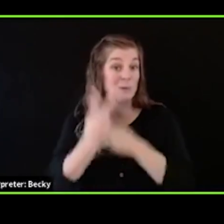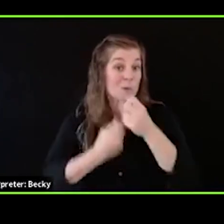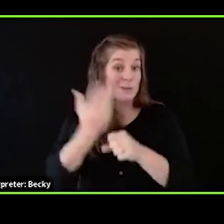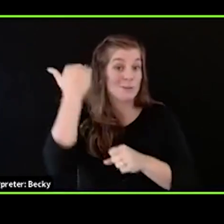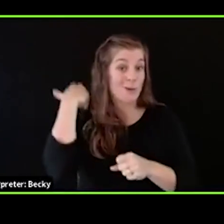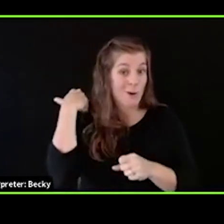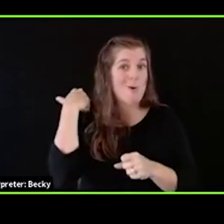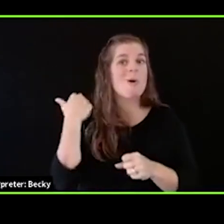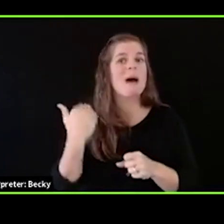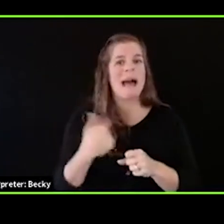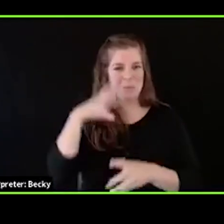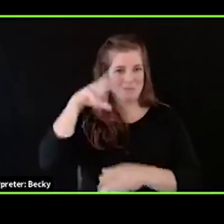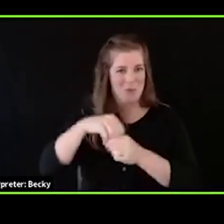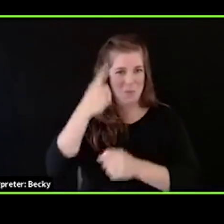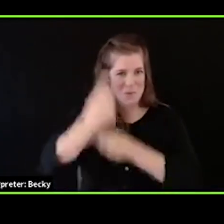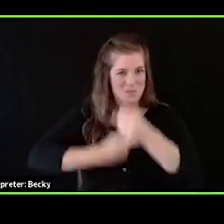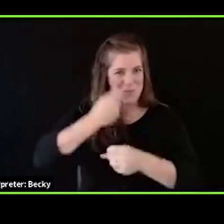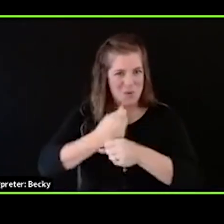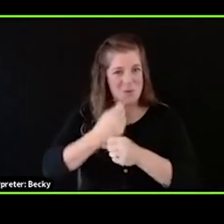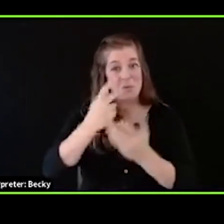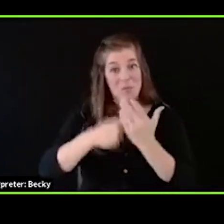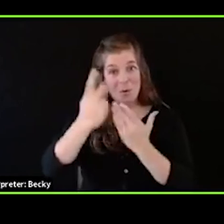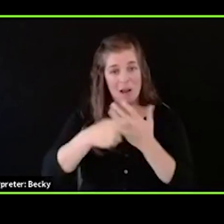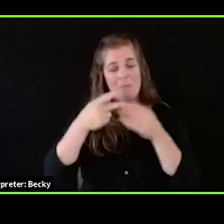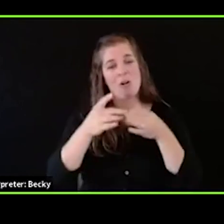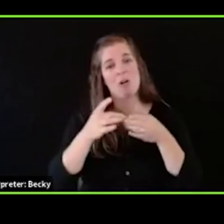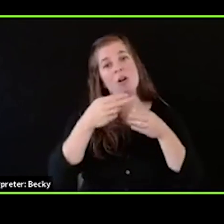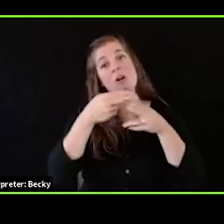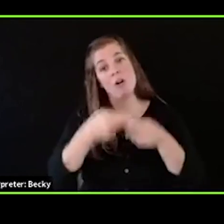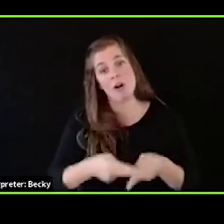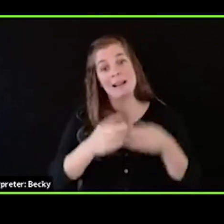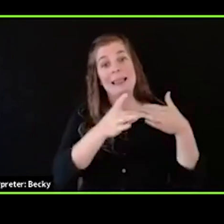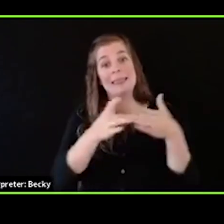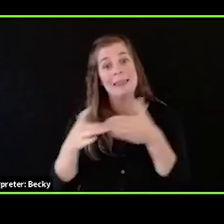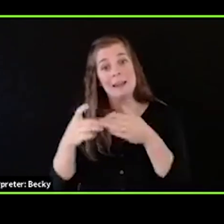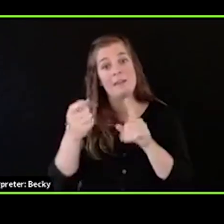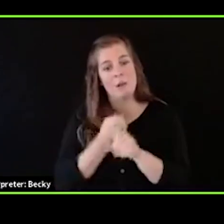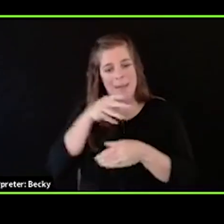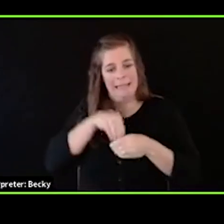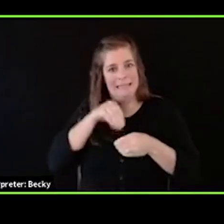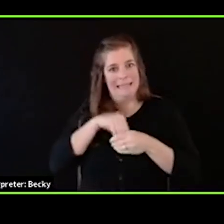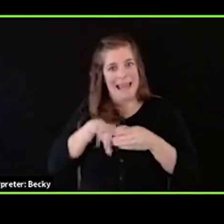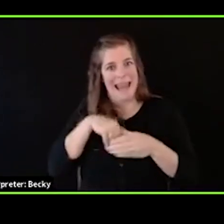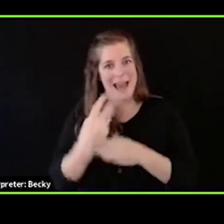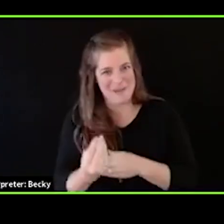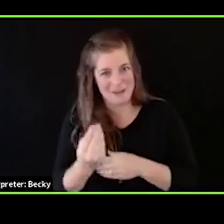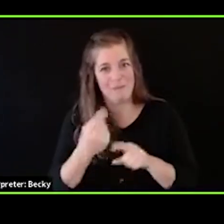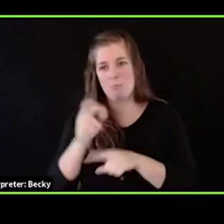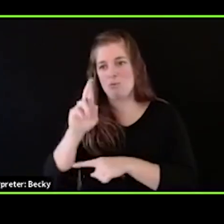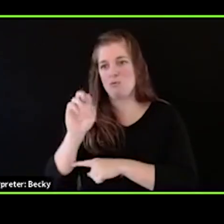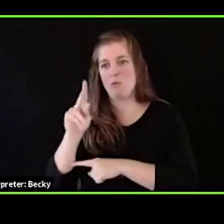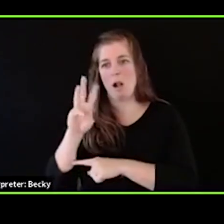in a year-long program called Leading from the Inside Out, which is a part of the Rockwood Leadership Institute. And I made some